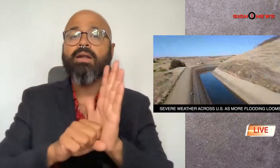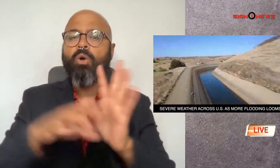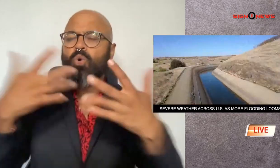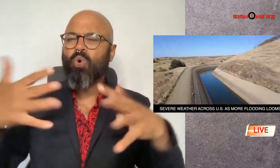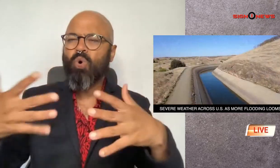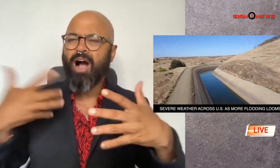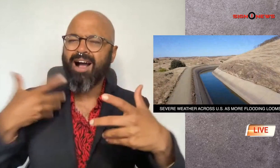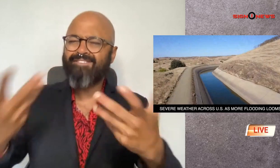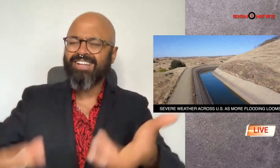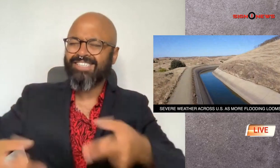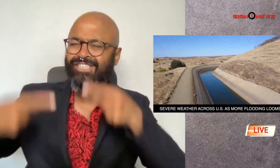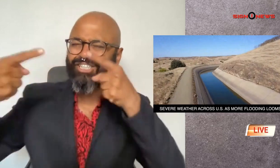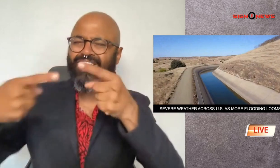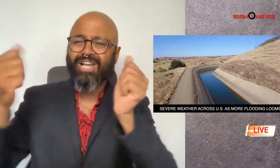states struggle with heavy rains